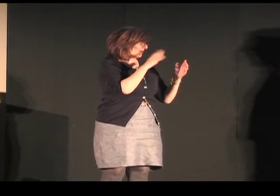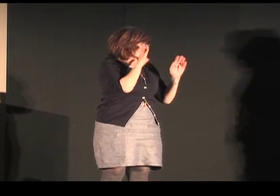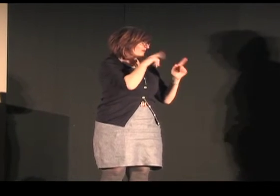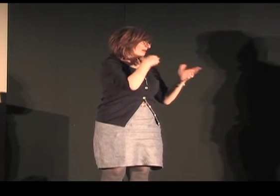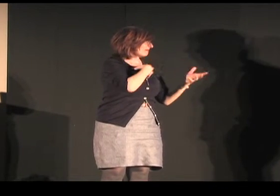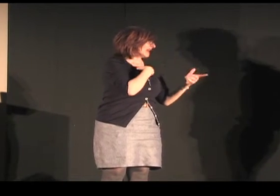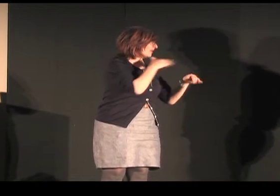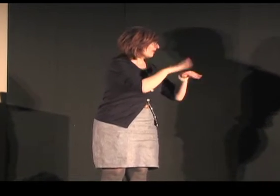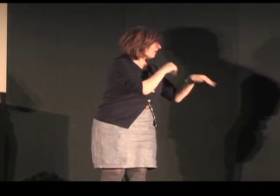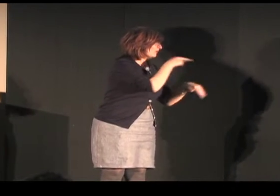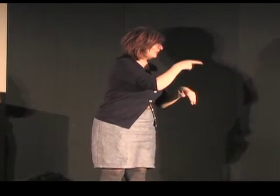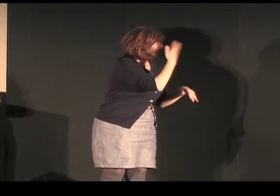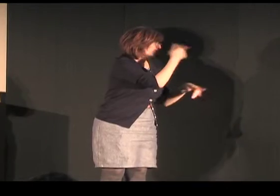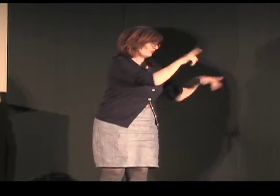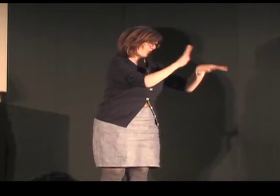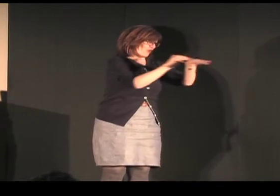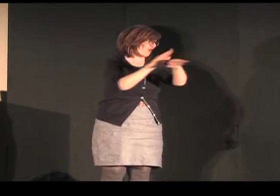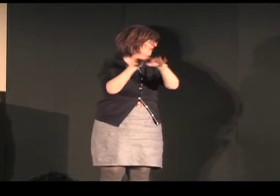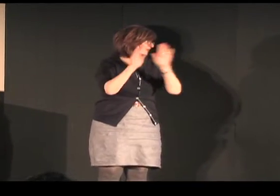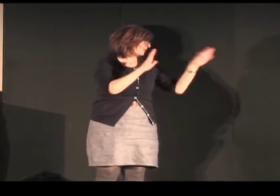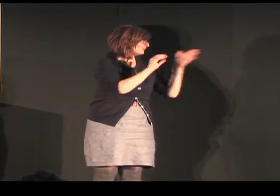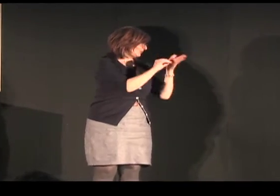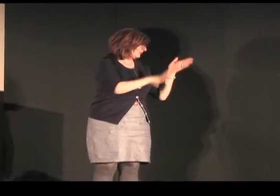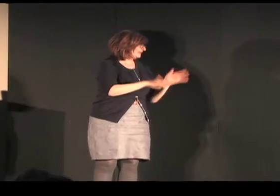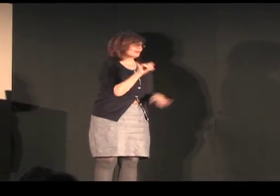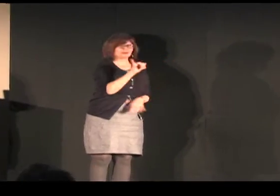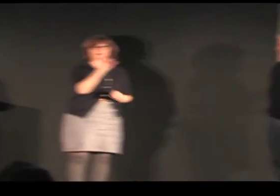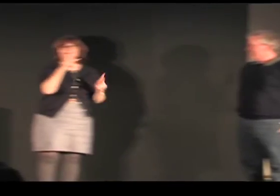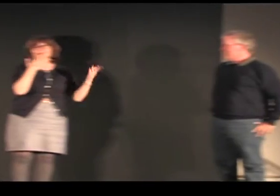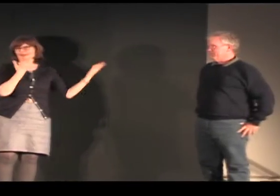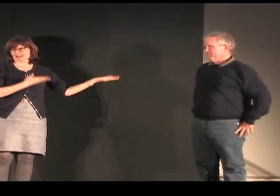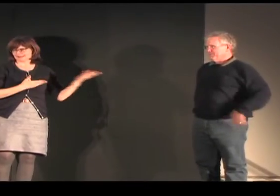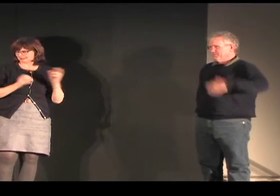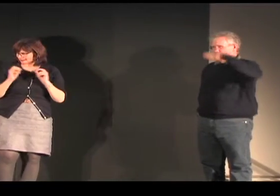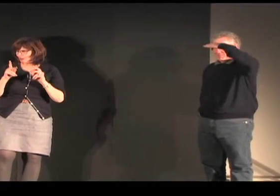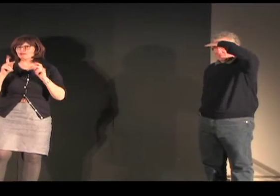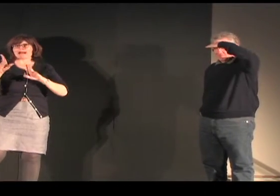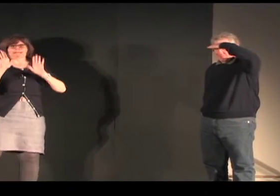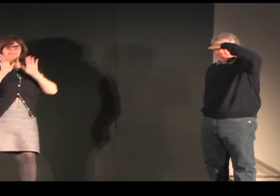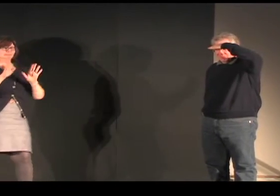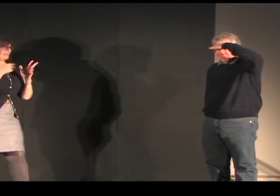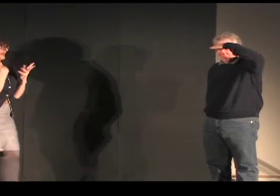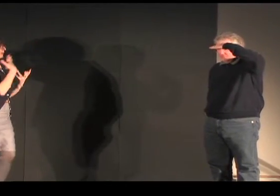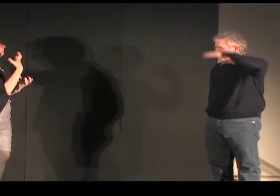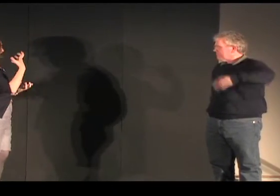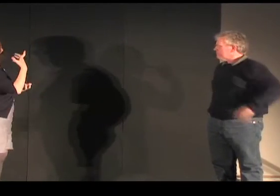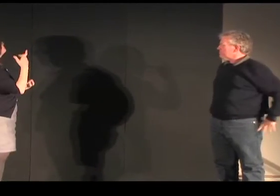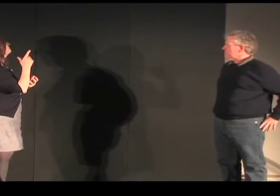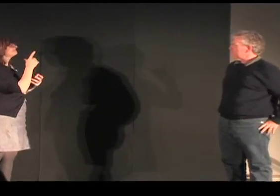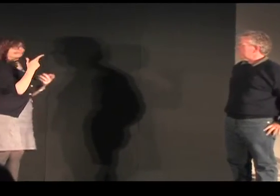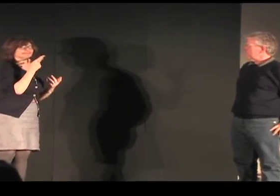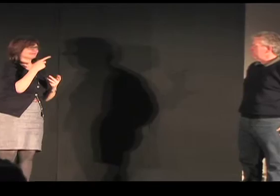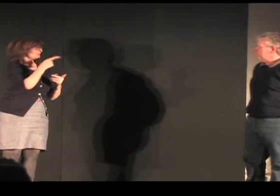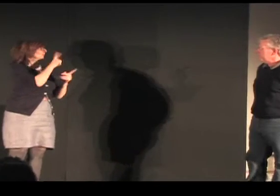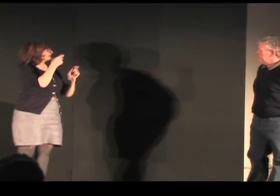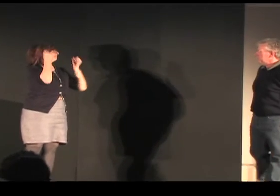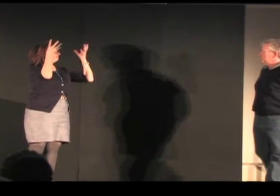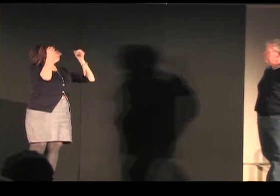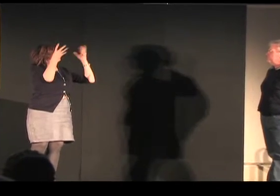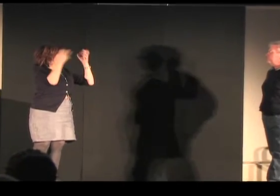I can't see anybody's face from up here okay well I called you up if you want you can call some of your students now this is what I want you to do